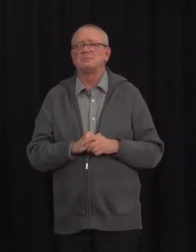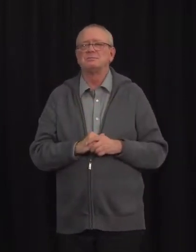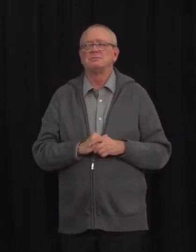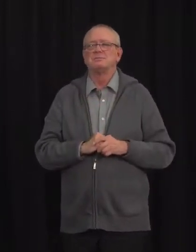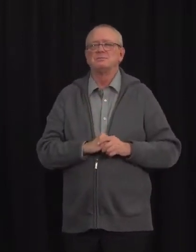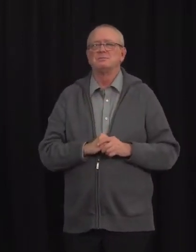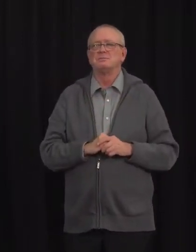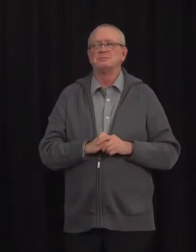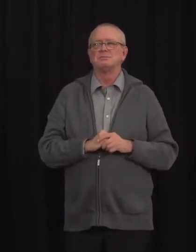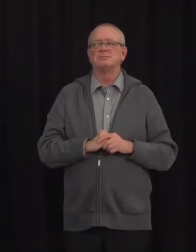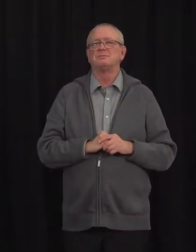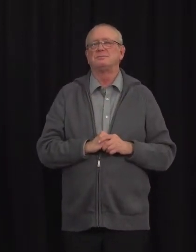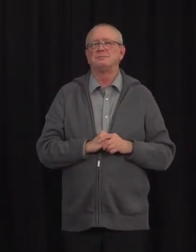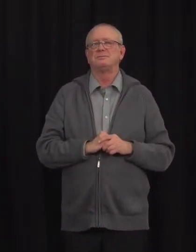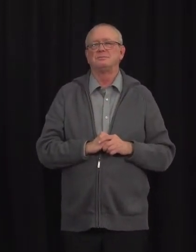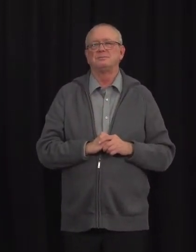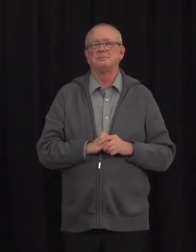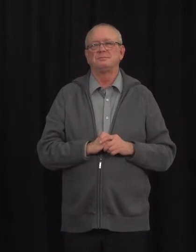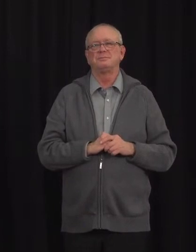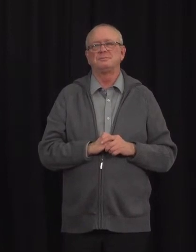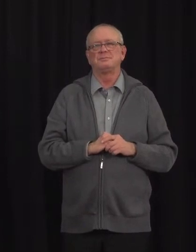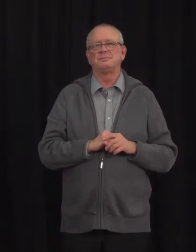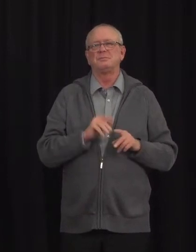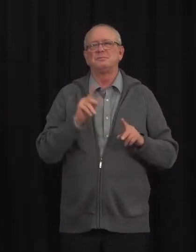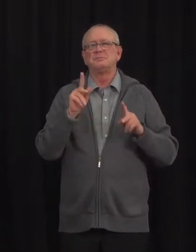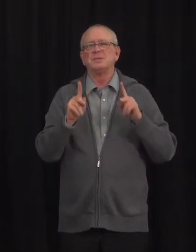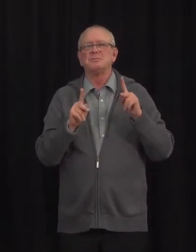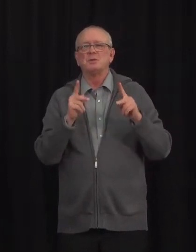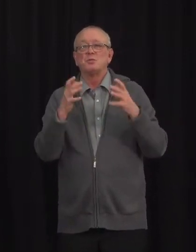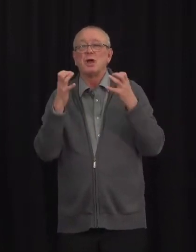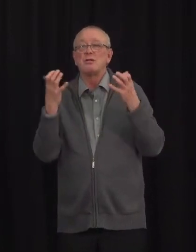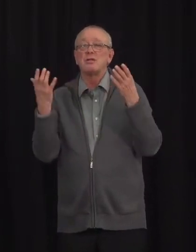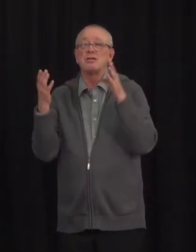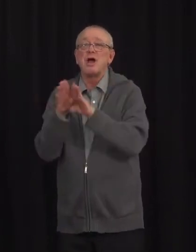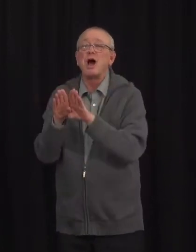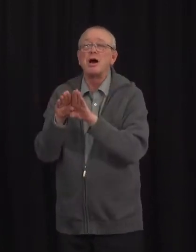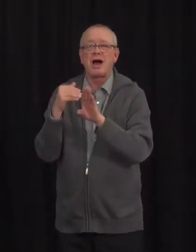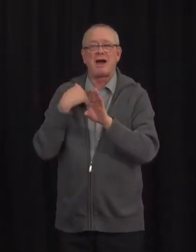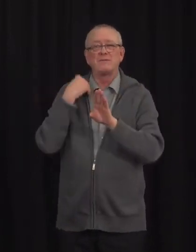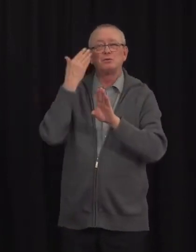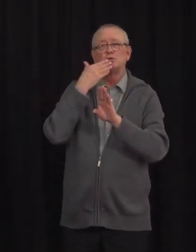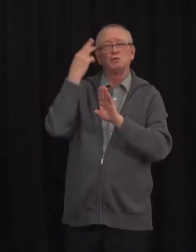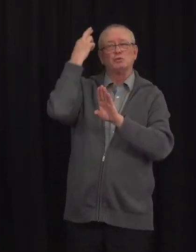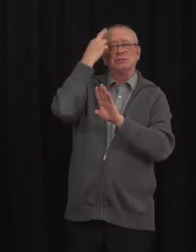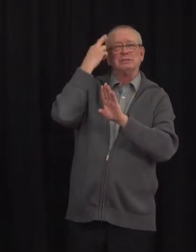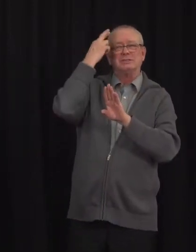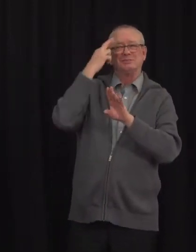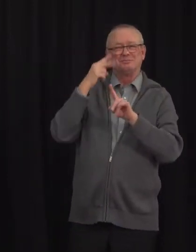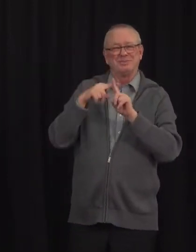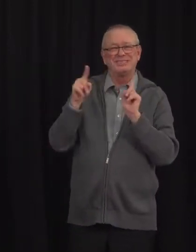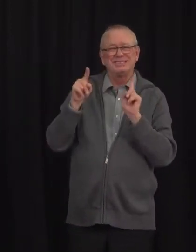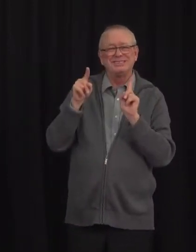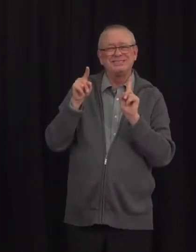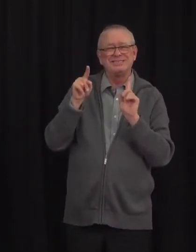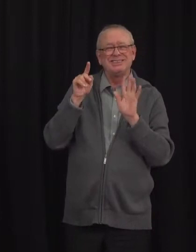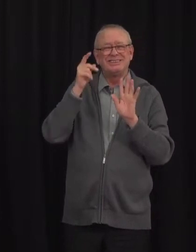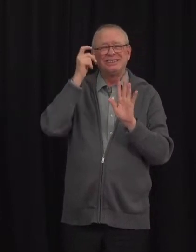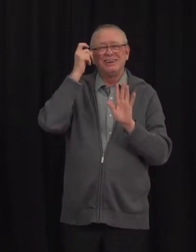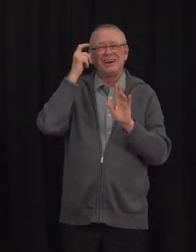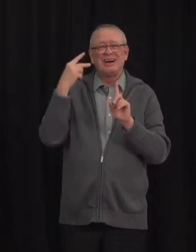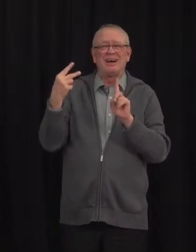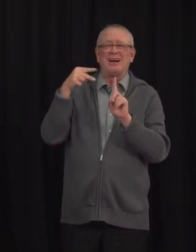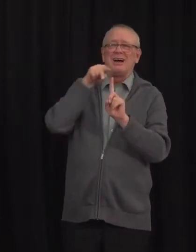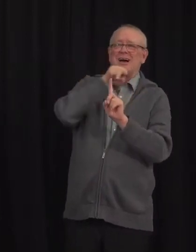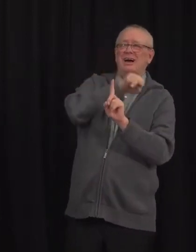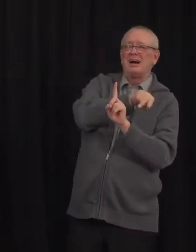I'm sure people who call for lockdowns are well-intentioned but I would ask them to be compassionate for the